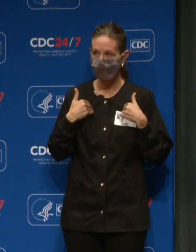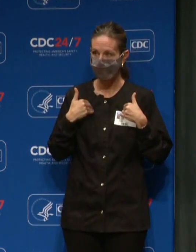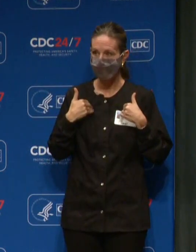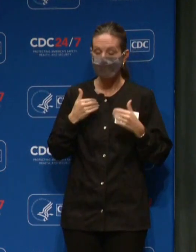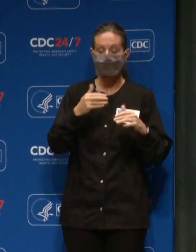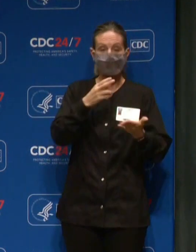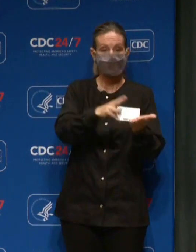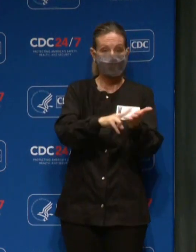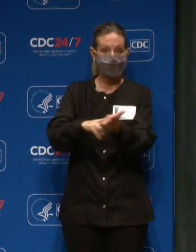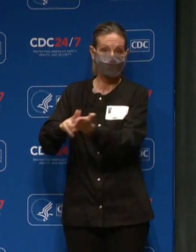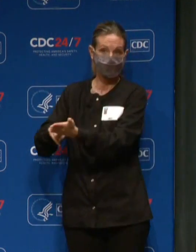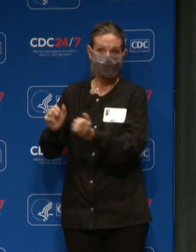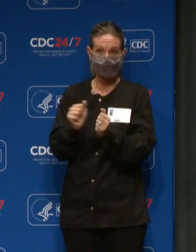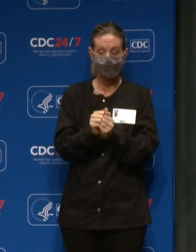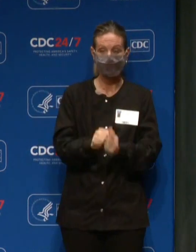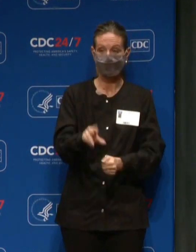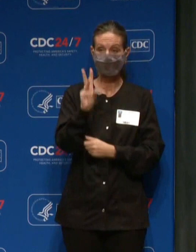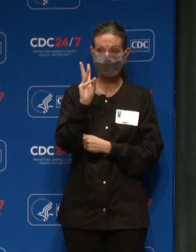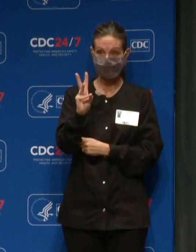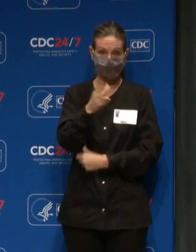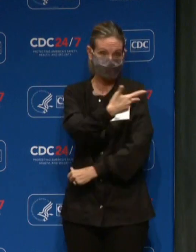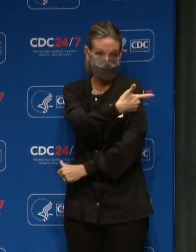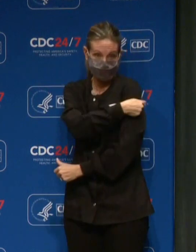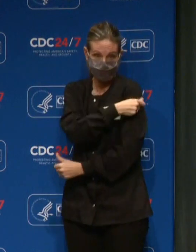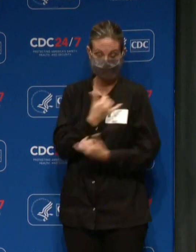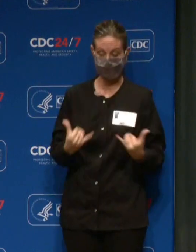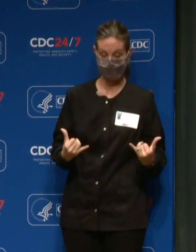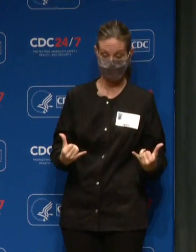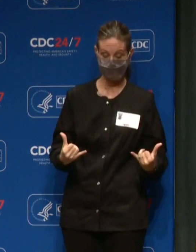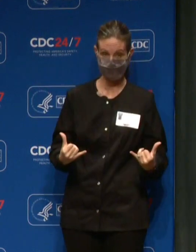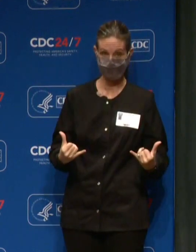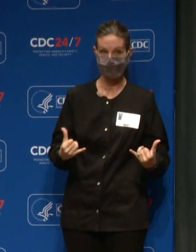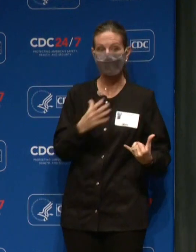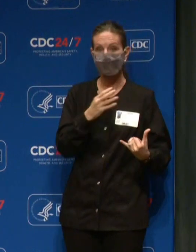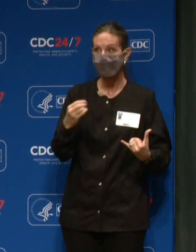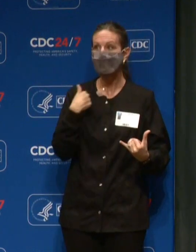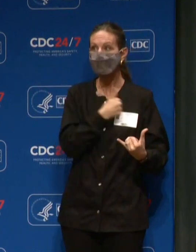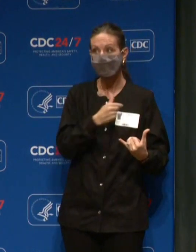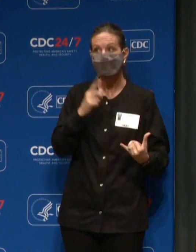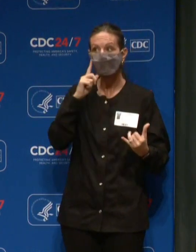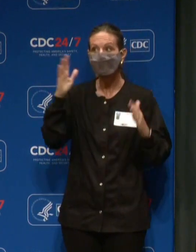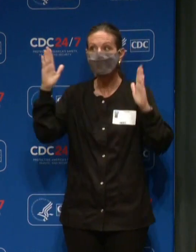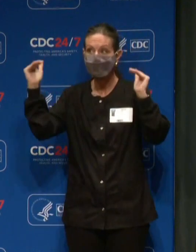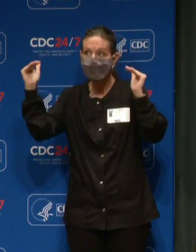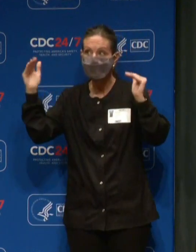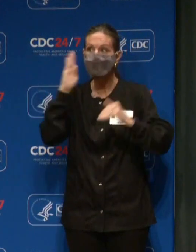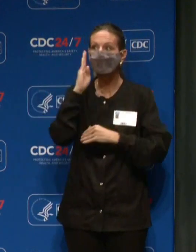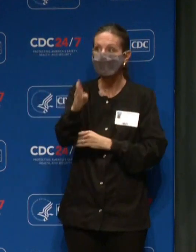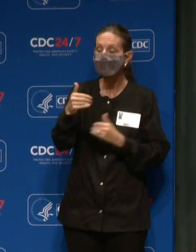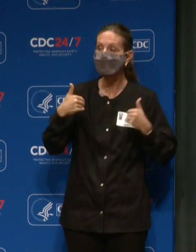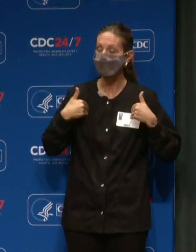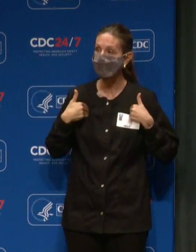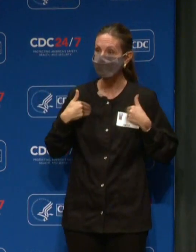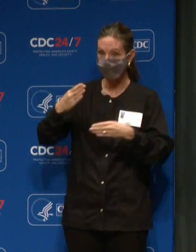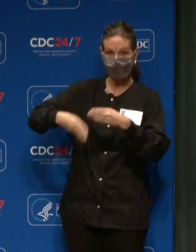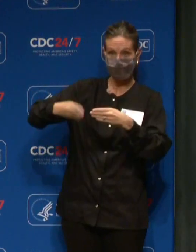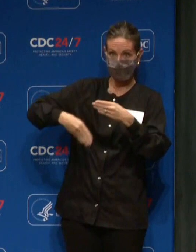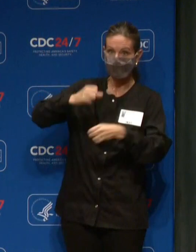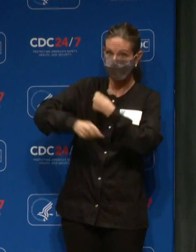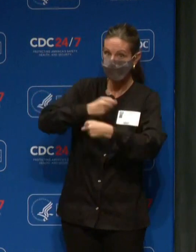contracts with, including, of course, Pfizer and Moderna. And we expect that we would have, by the end of this year,